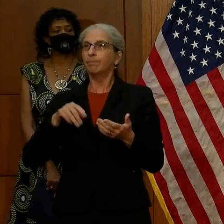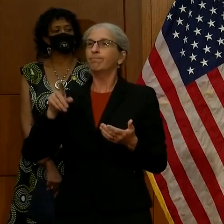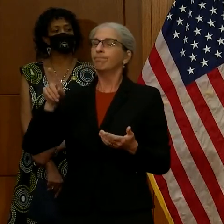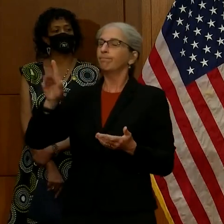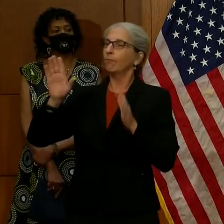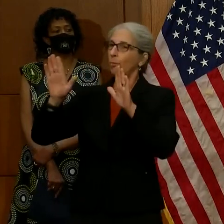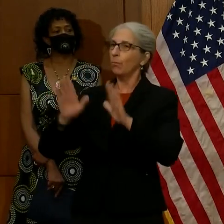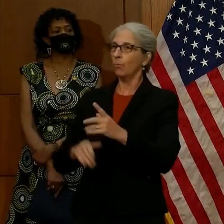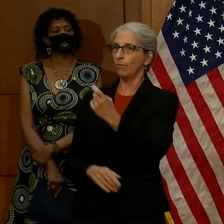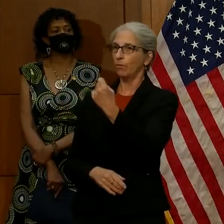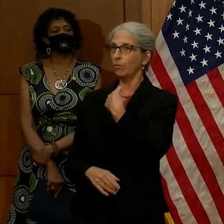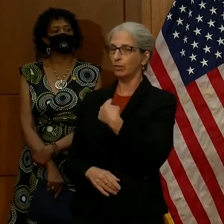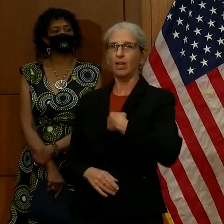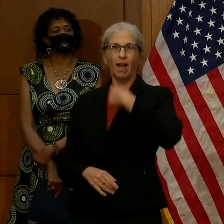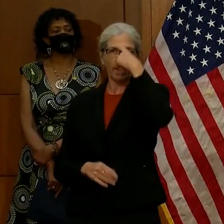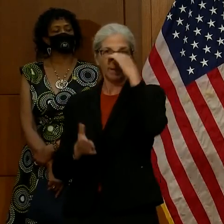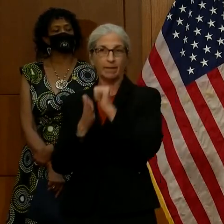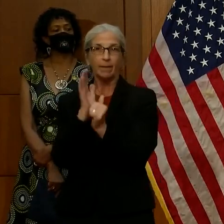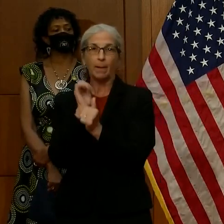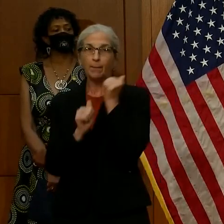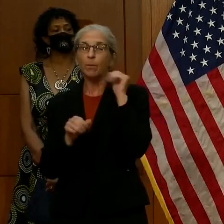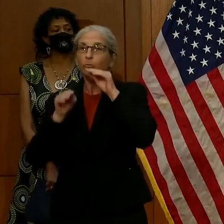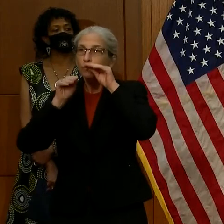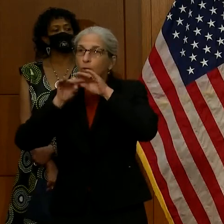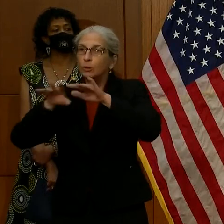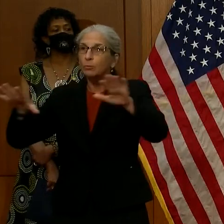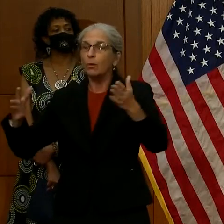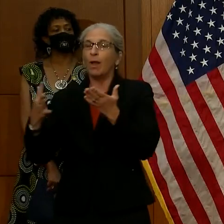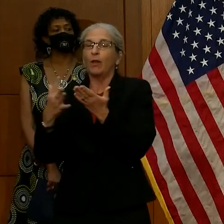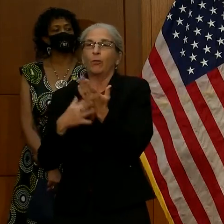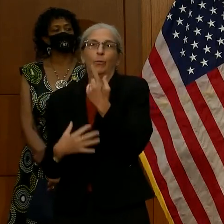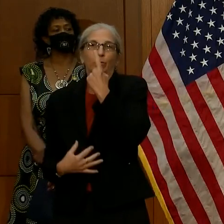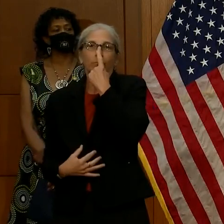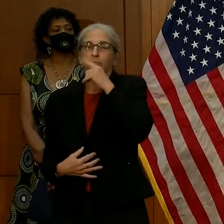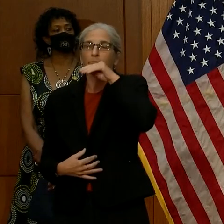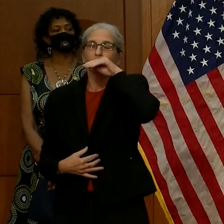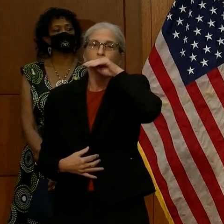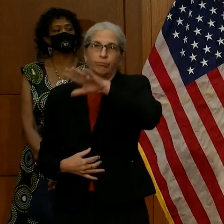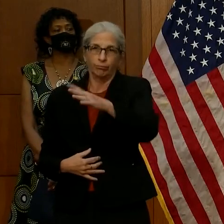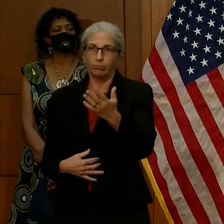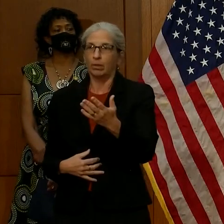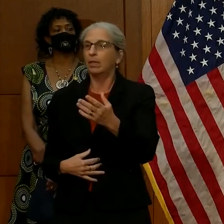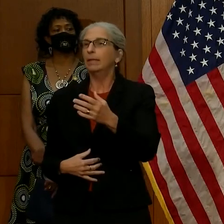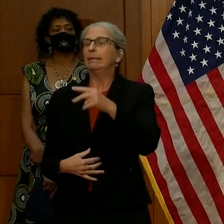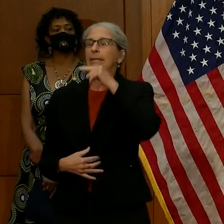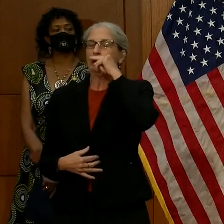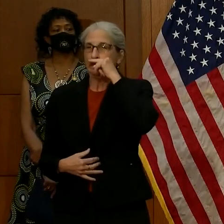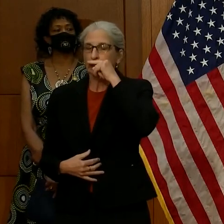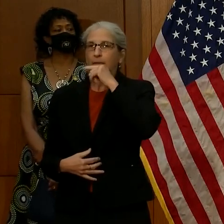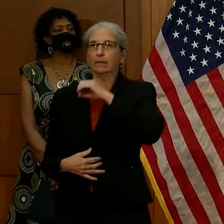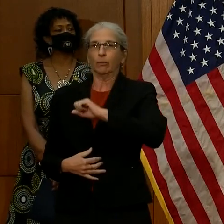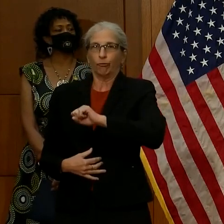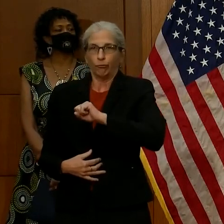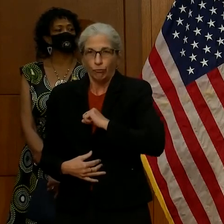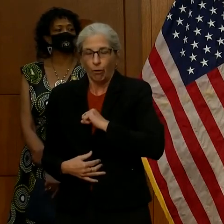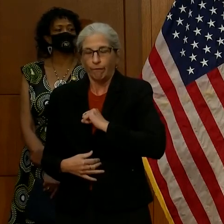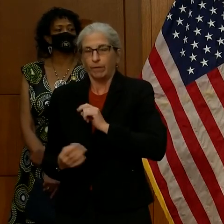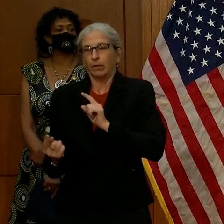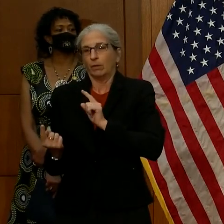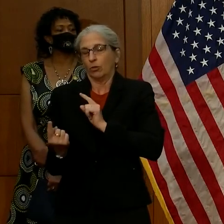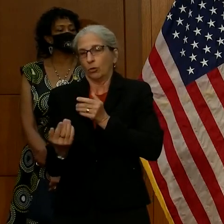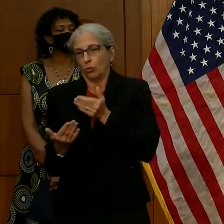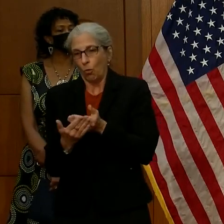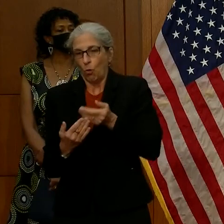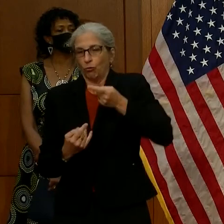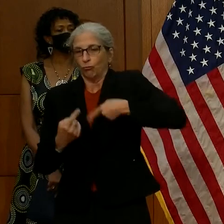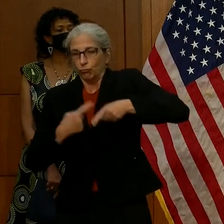is certainly aerosolized. So, for example, sneezing, coughing, you know, close proximity to